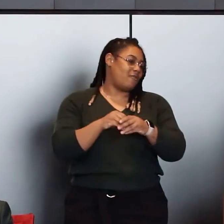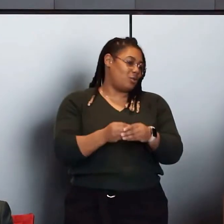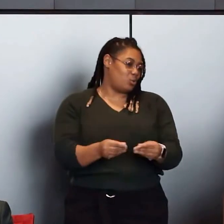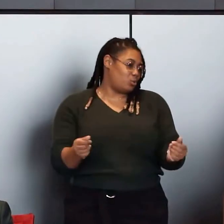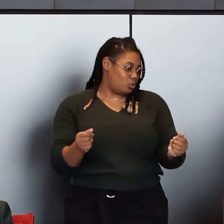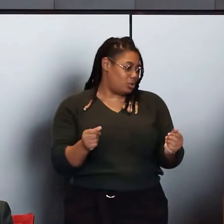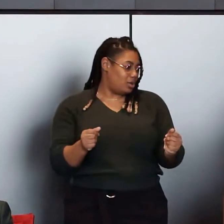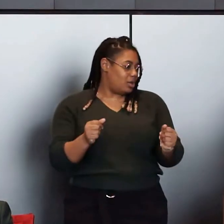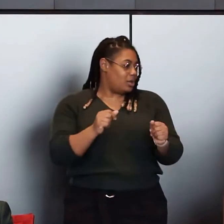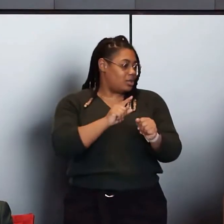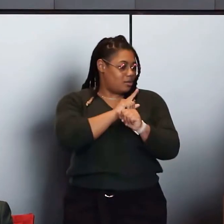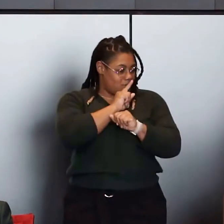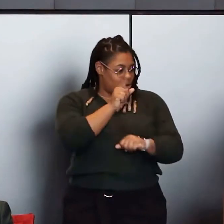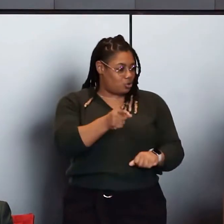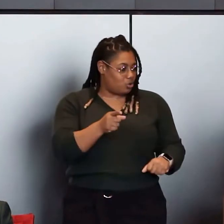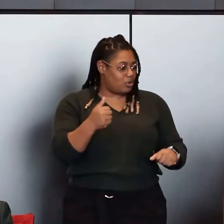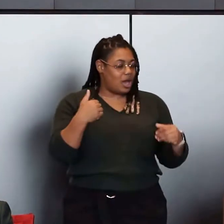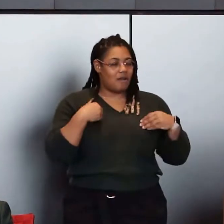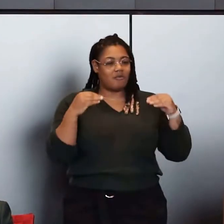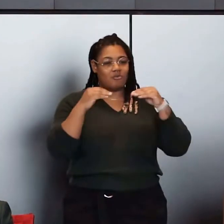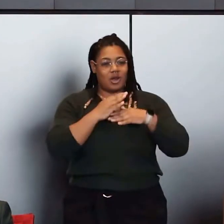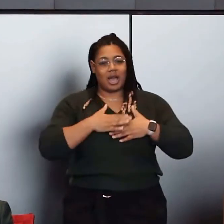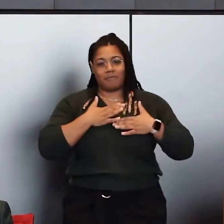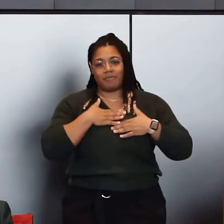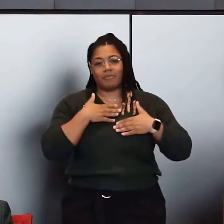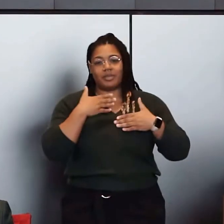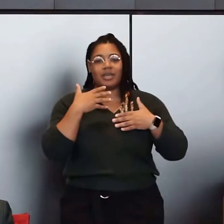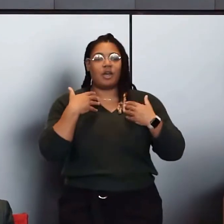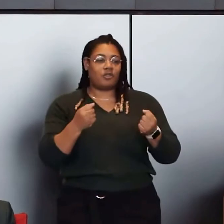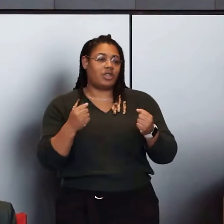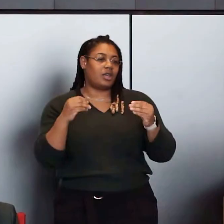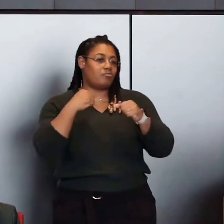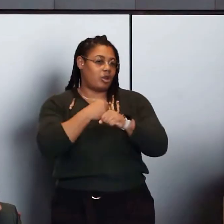ensure that we ensure a healthier, happier, happier, happier, more productive world. Thank you.